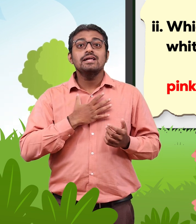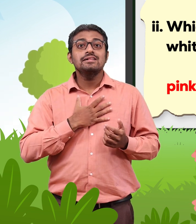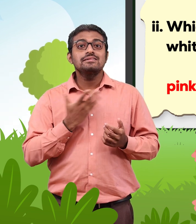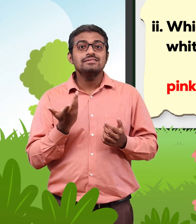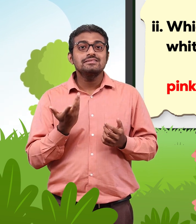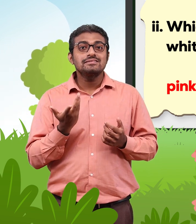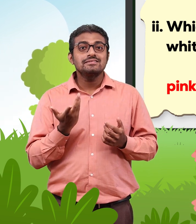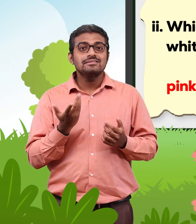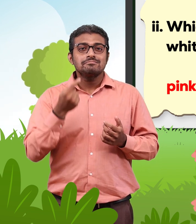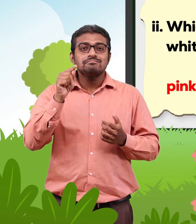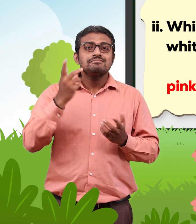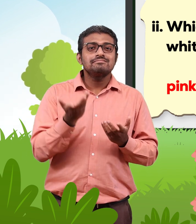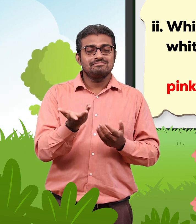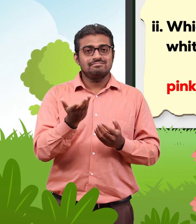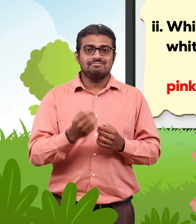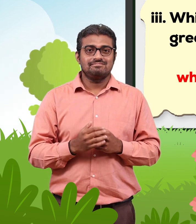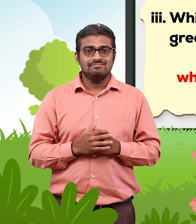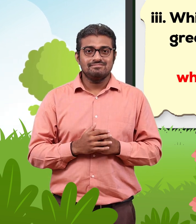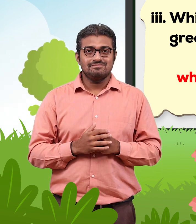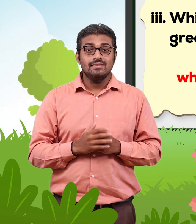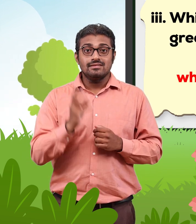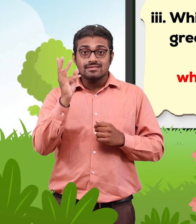above the eyes. D.